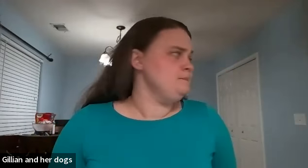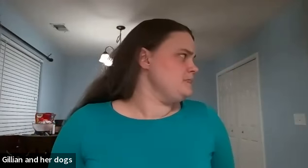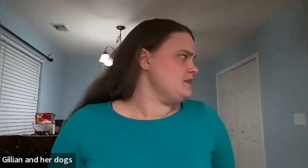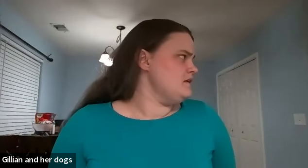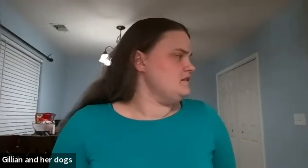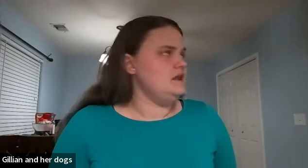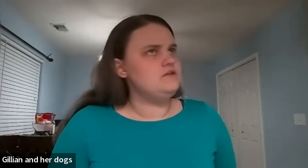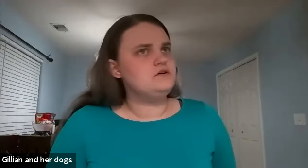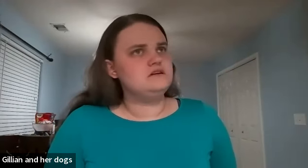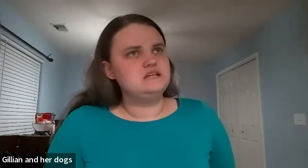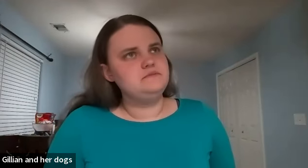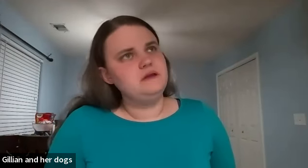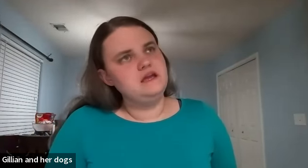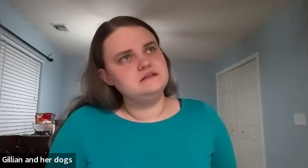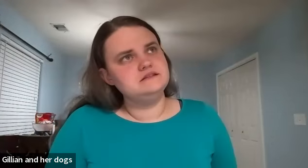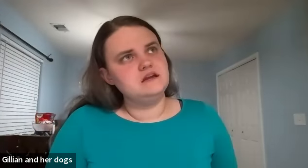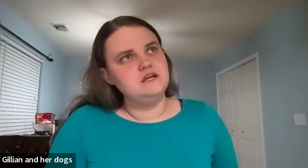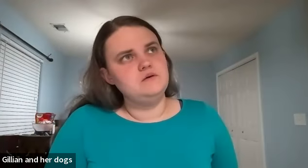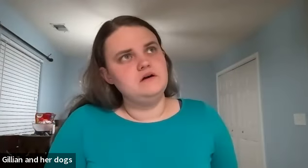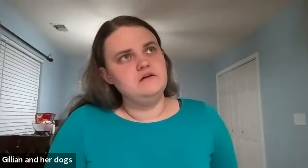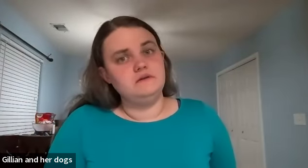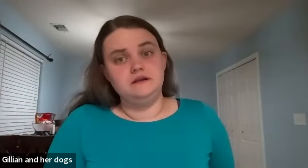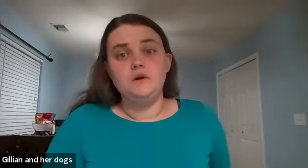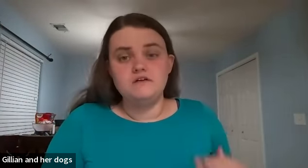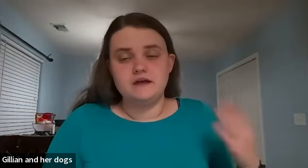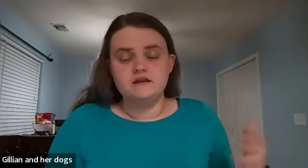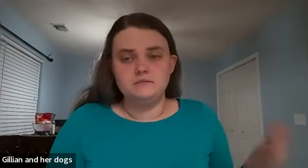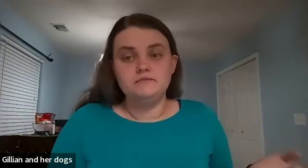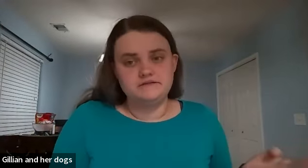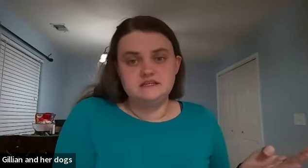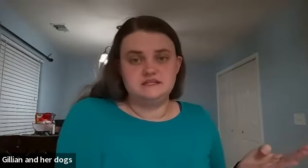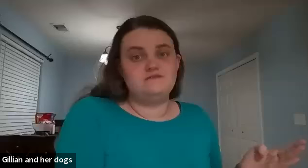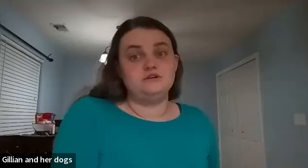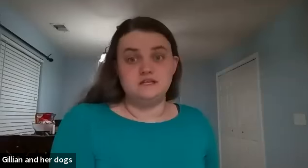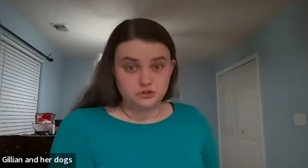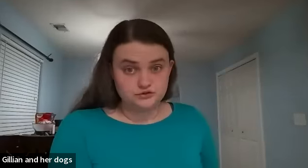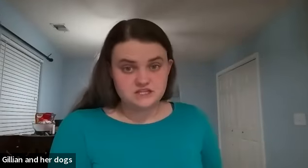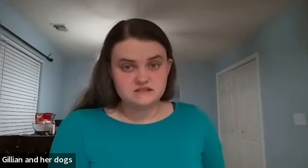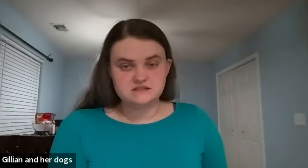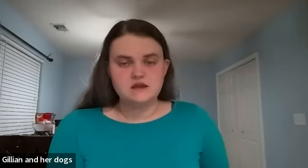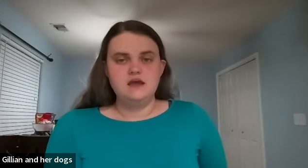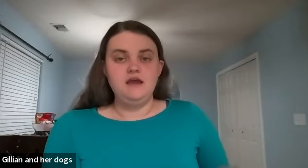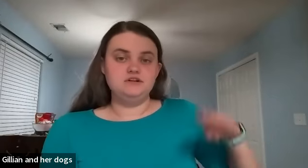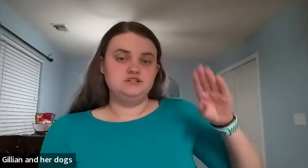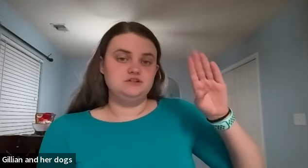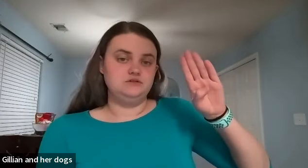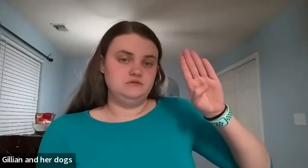um the other type of pants i know of i know of that um i've seen assigned for is like blue jeans and what you do is you